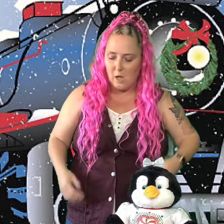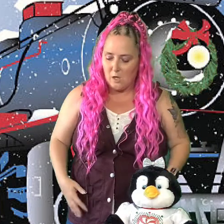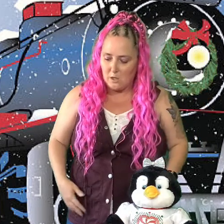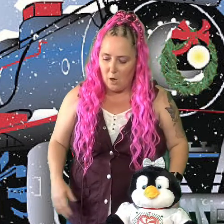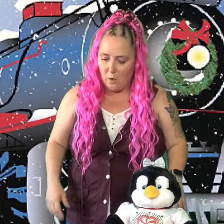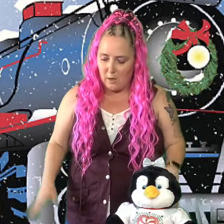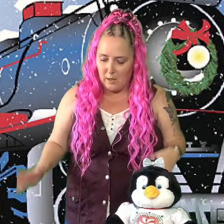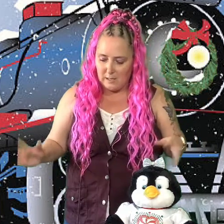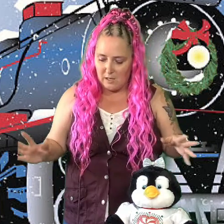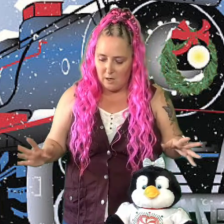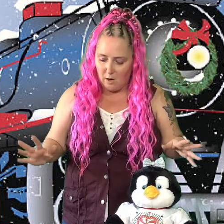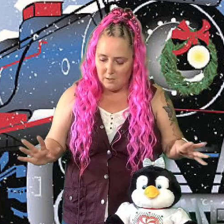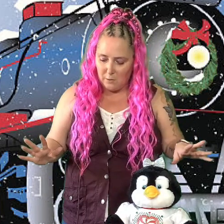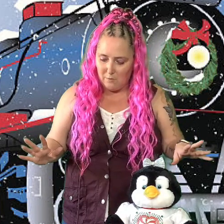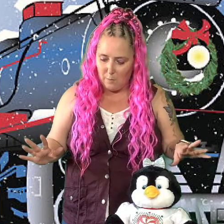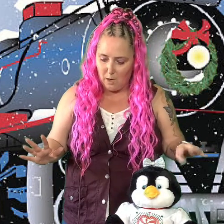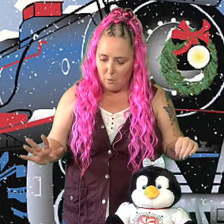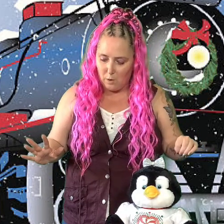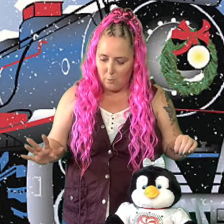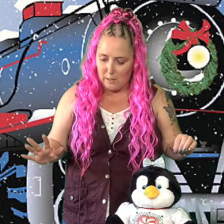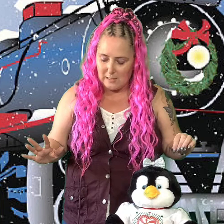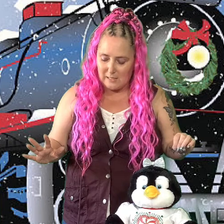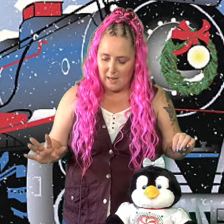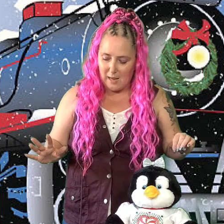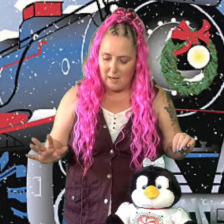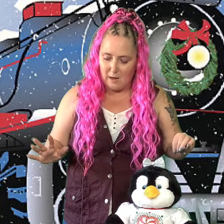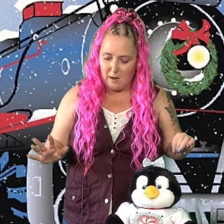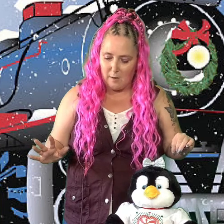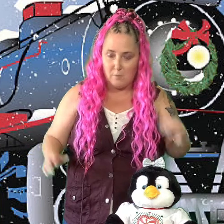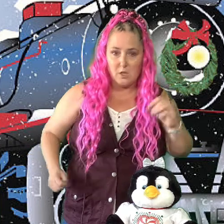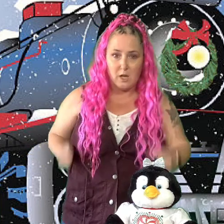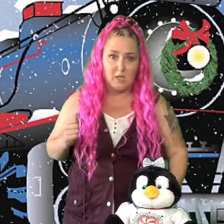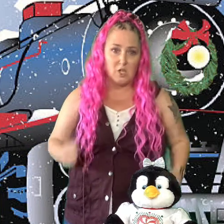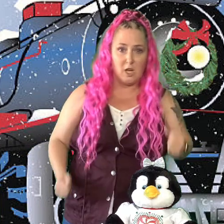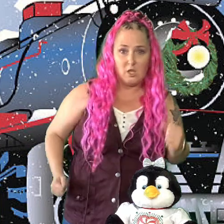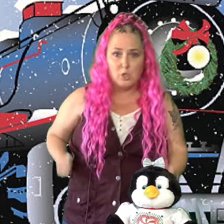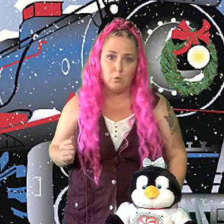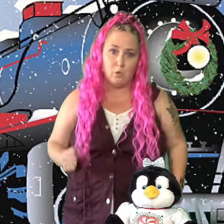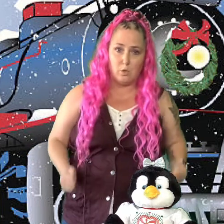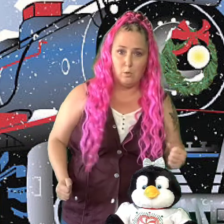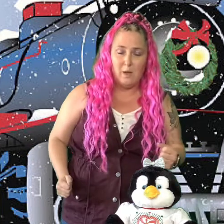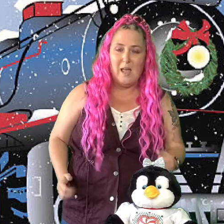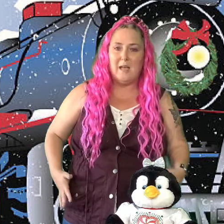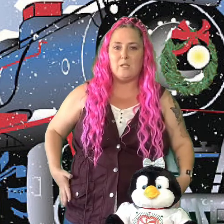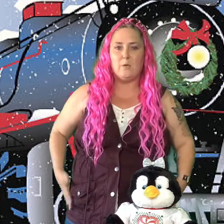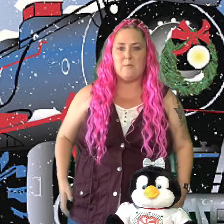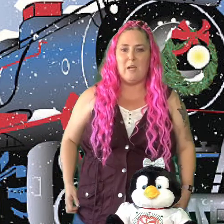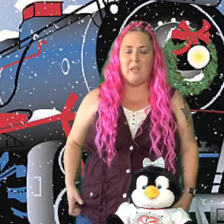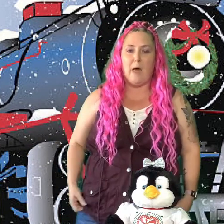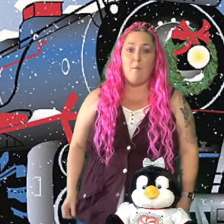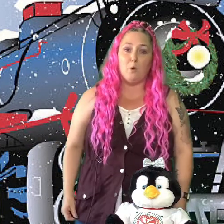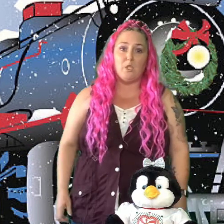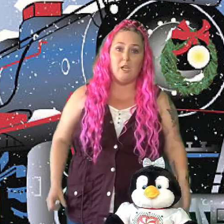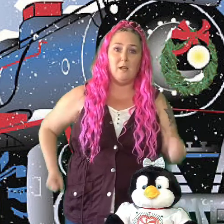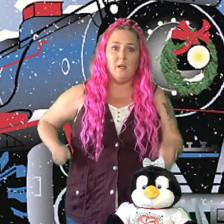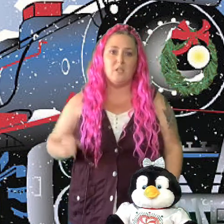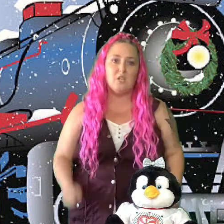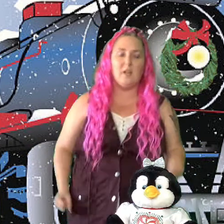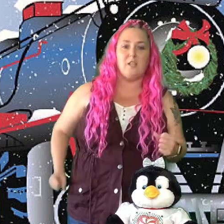So it's gonna also have a part where we say chugga chugga choo-choo. And so we're just making that motion chugga